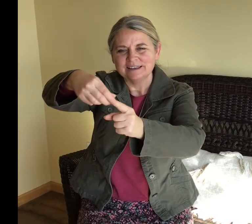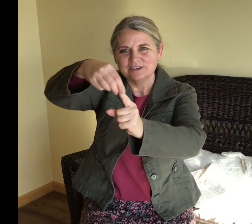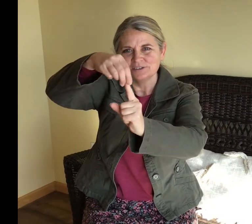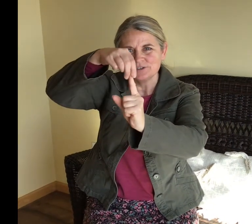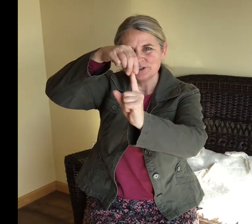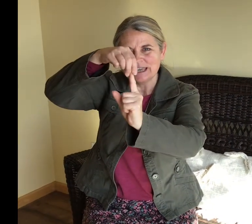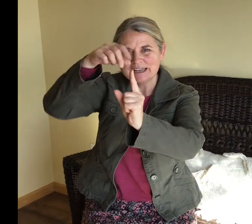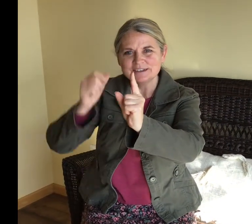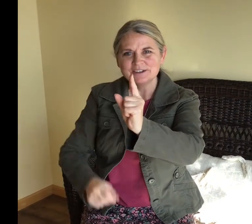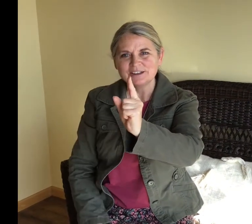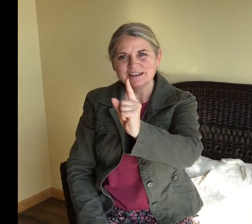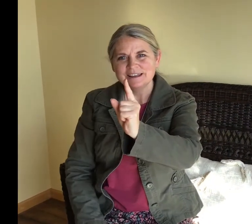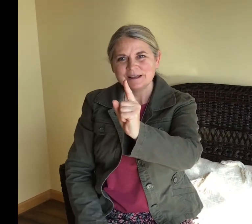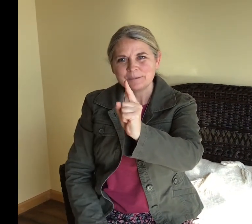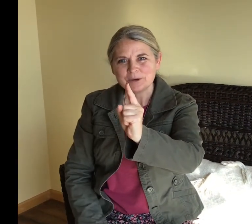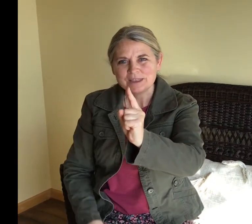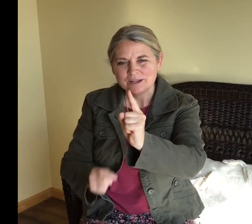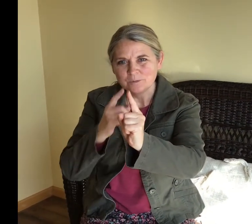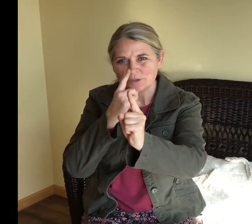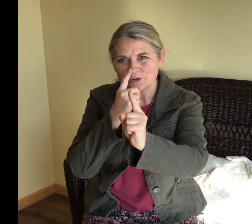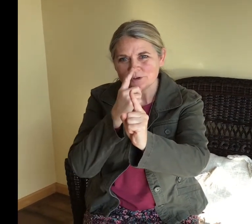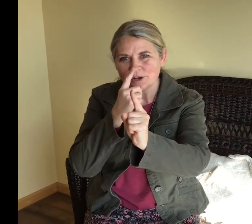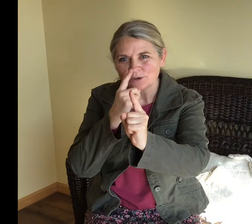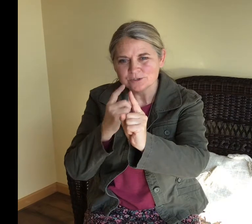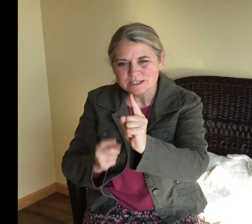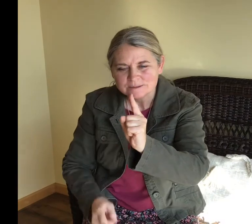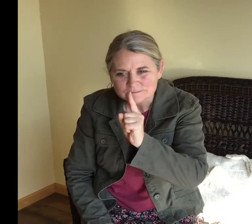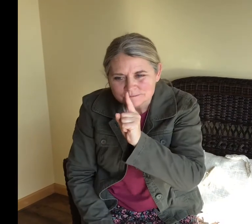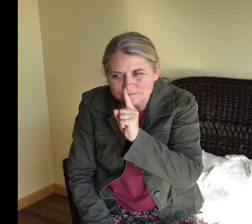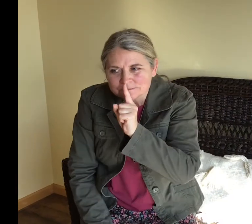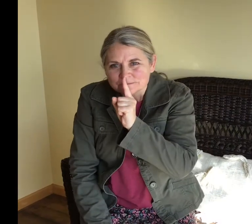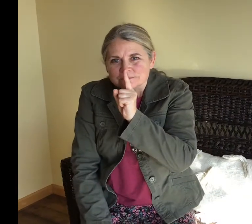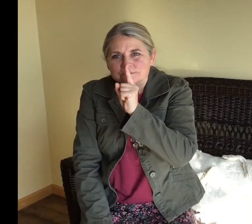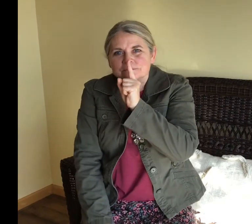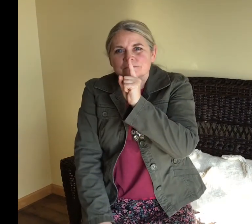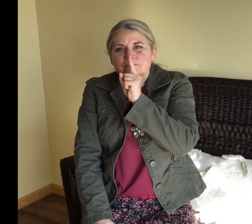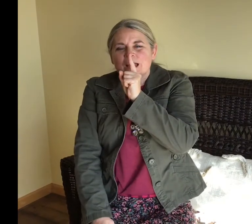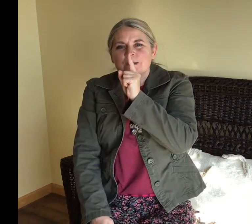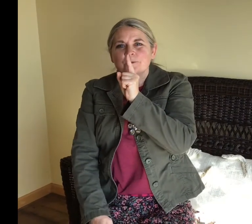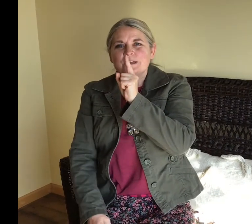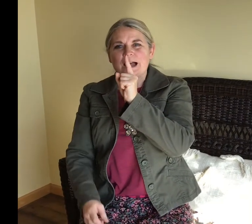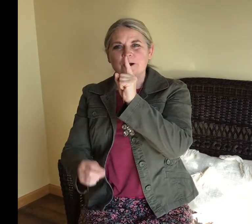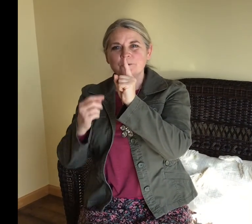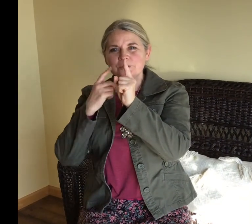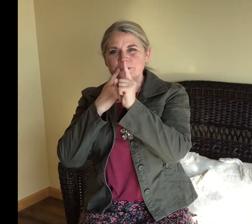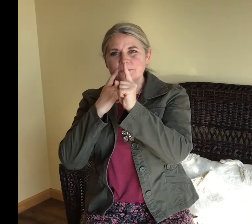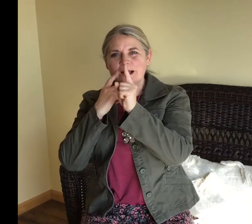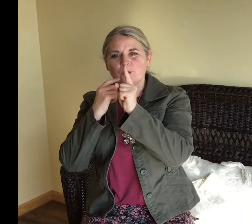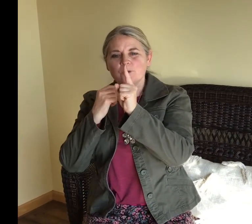Here's your candle. Breathe in with your nose. And breathe out with your mouth.